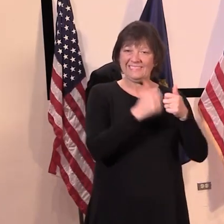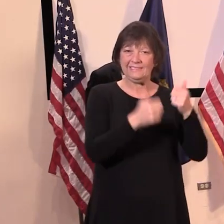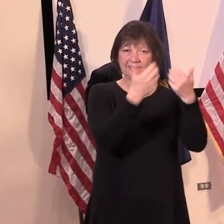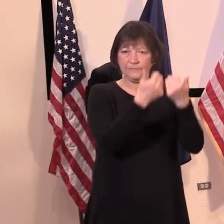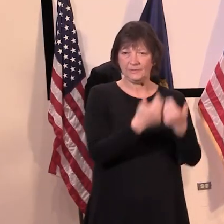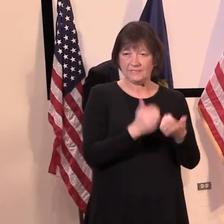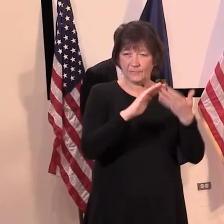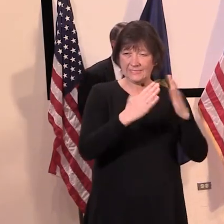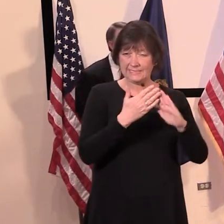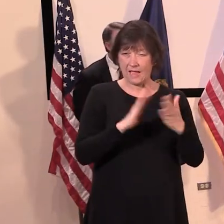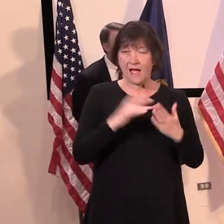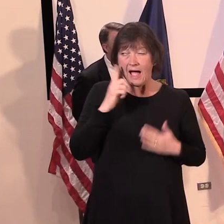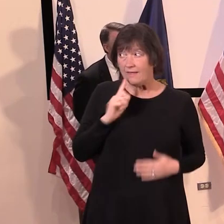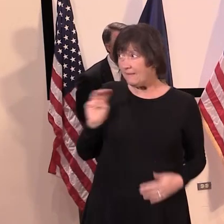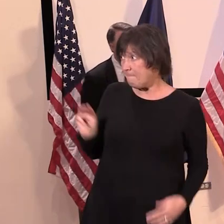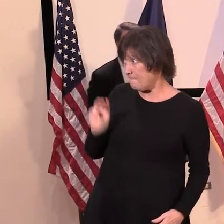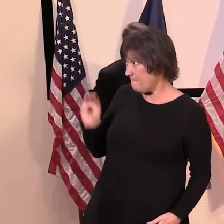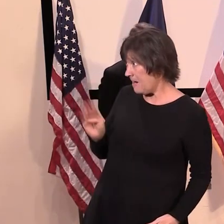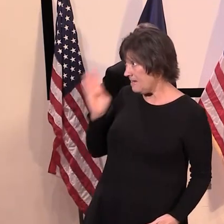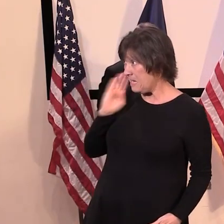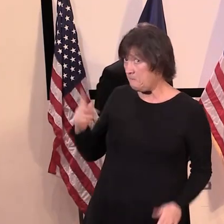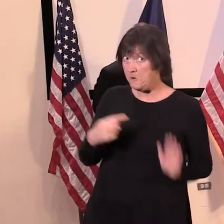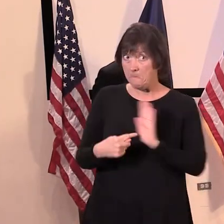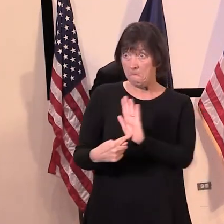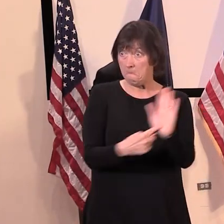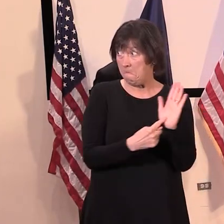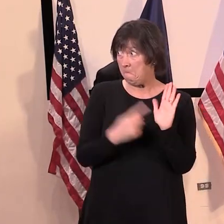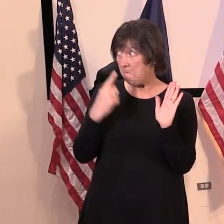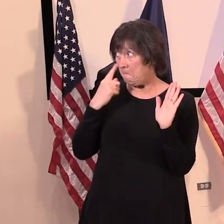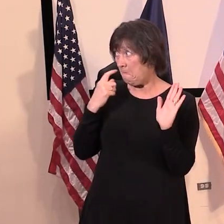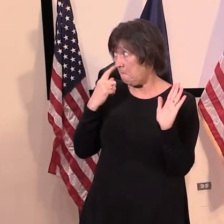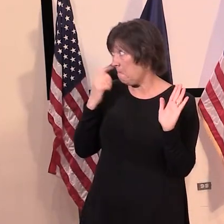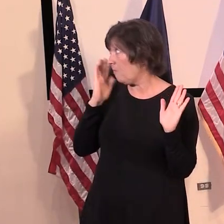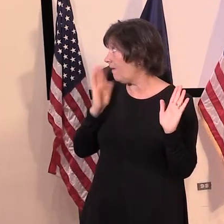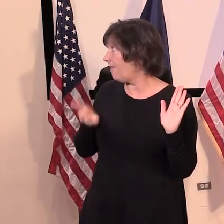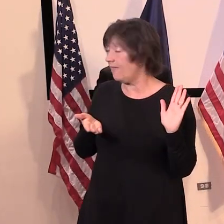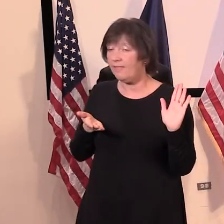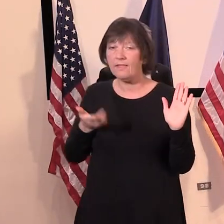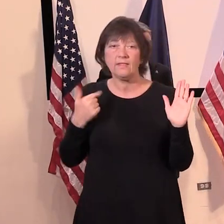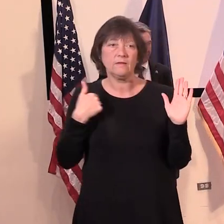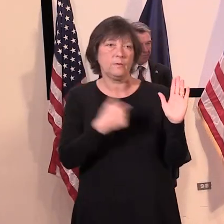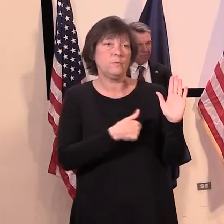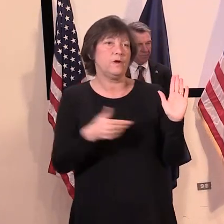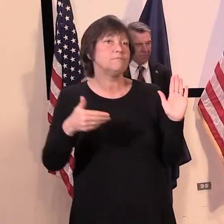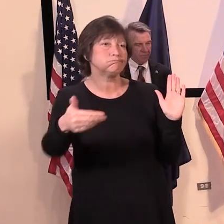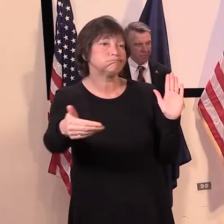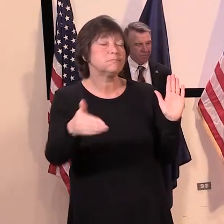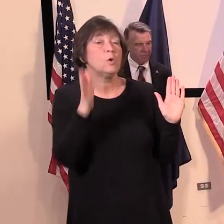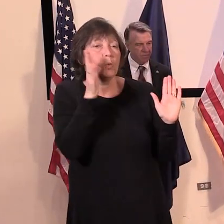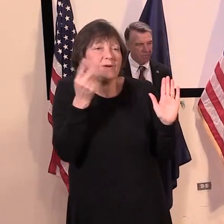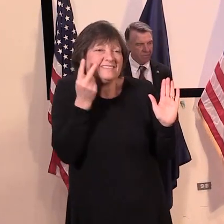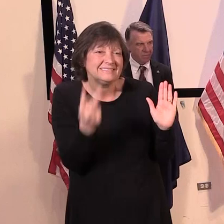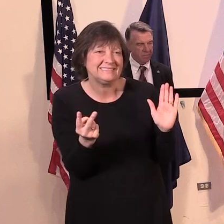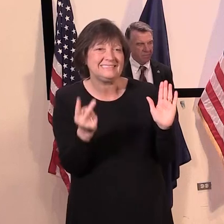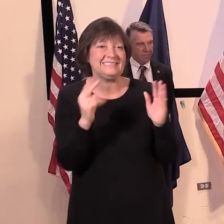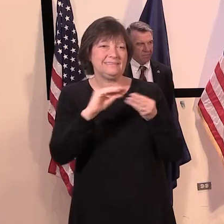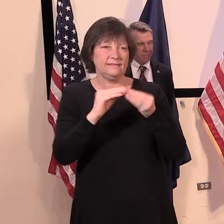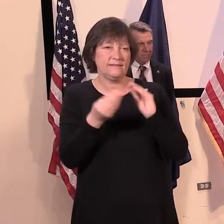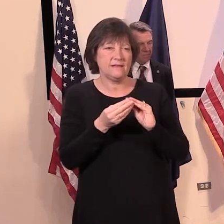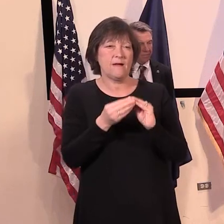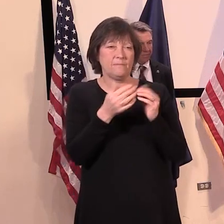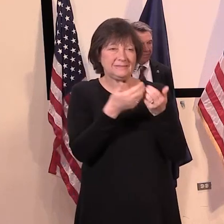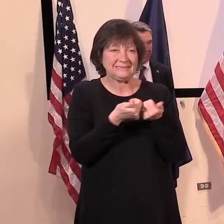we'll be ready by Monday to, uh, display that list as, uh, as we move forward. So you'll be able to see the data,